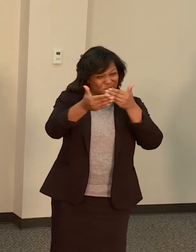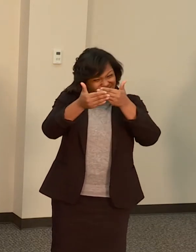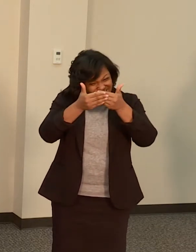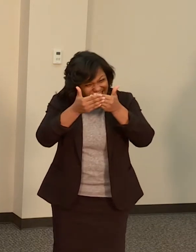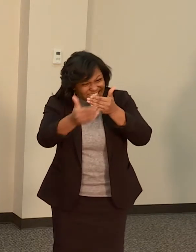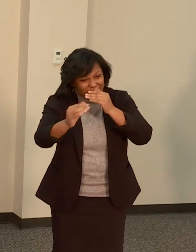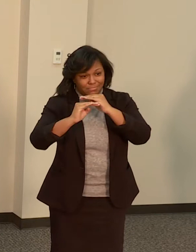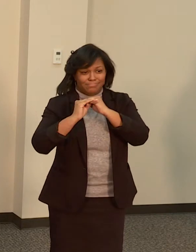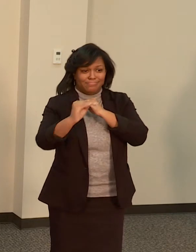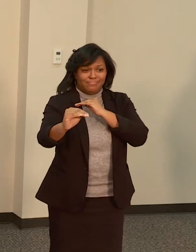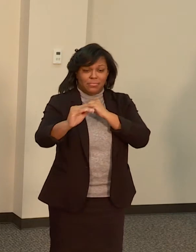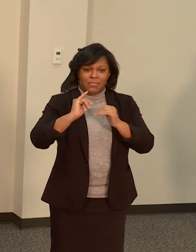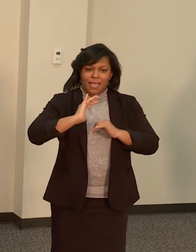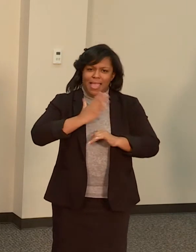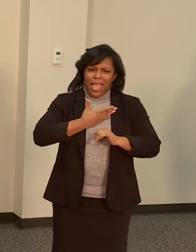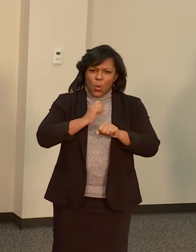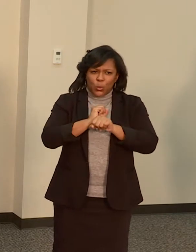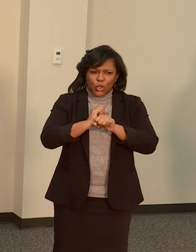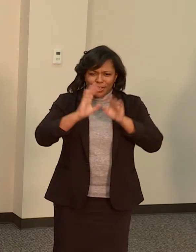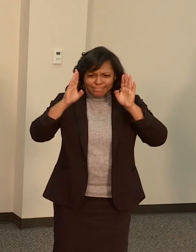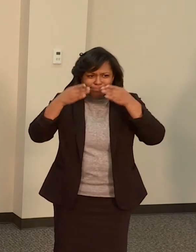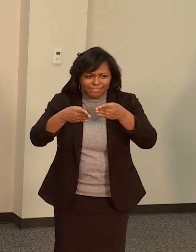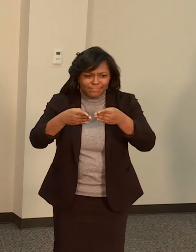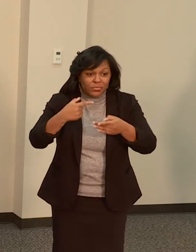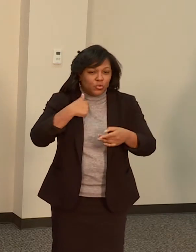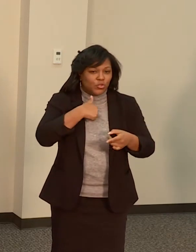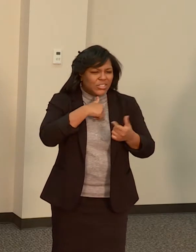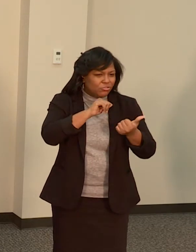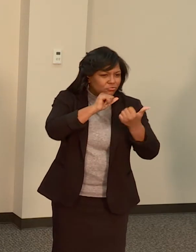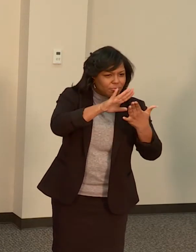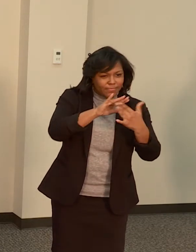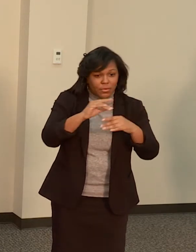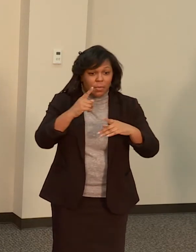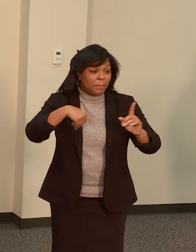we are working to address homelessness in Minneapolis.